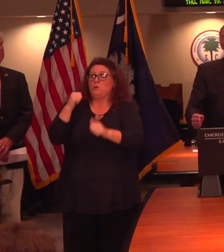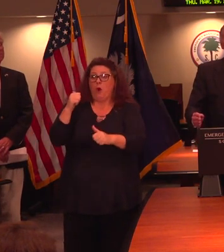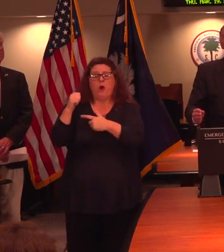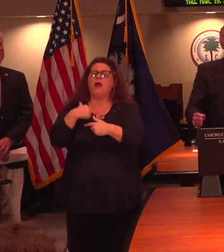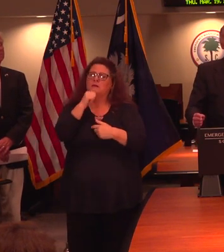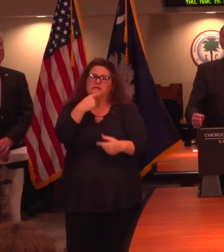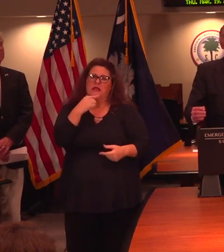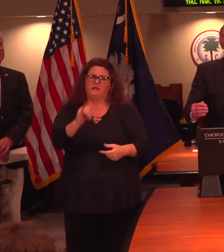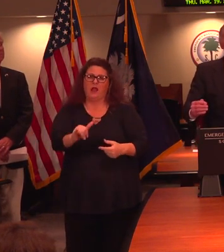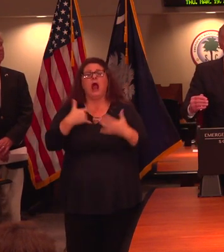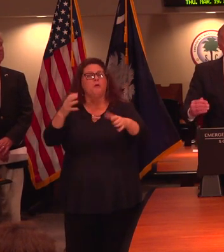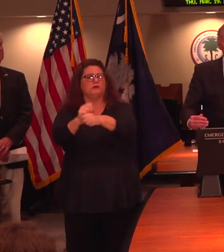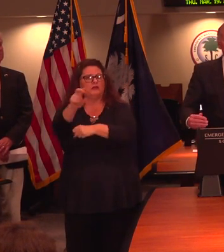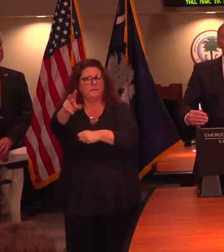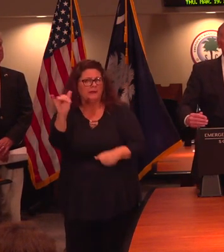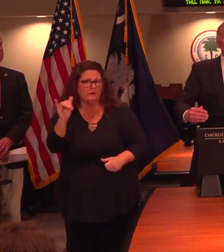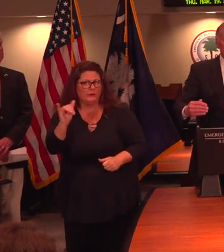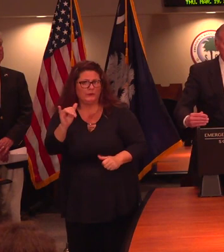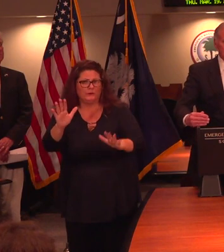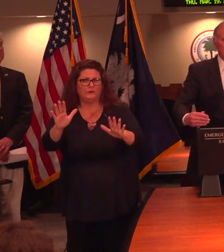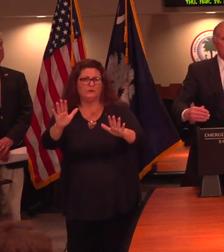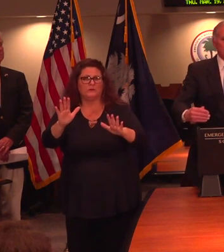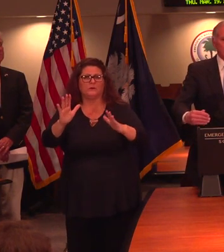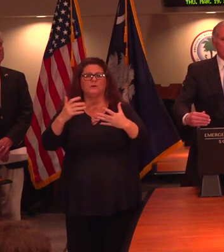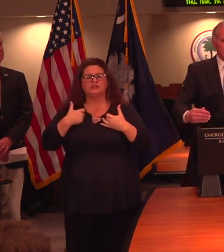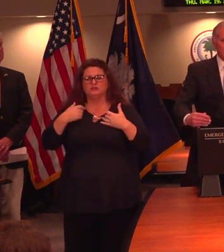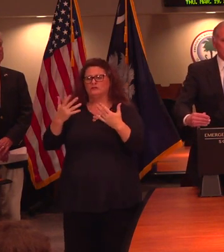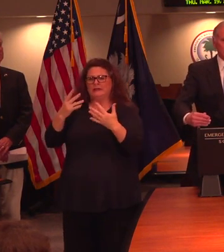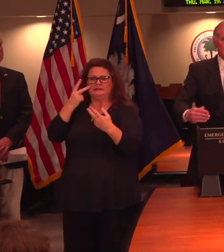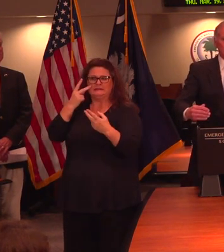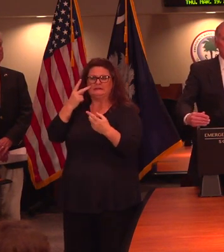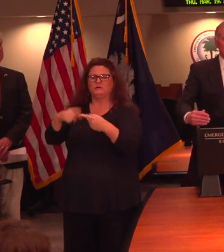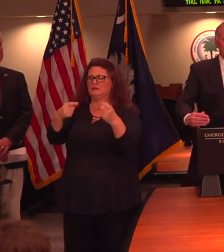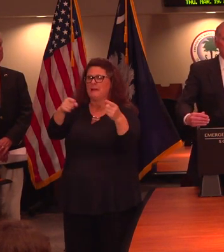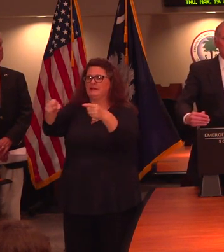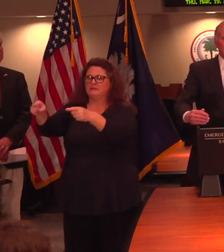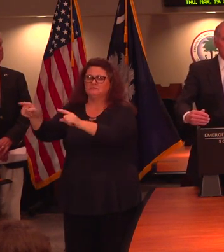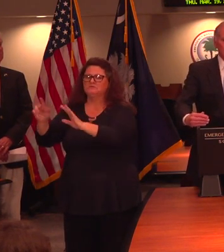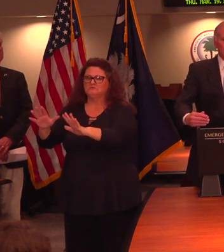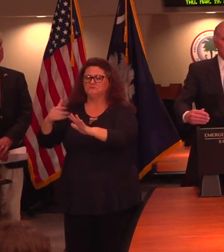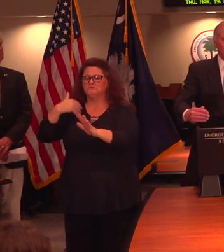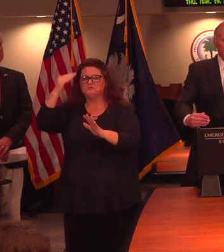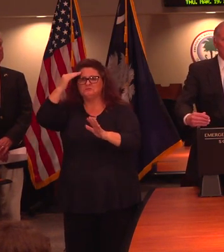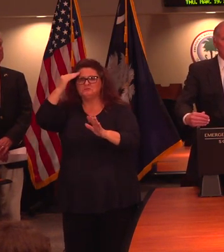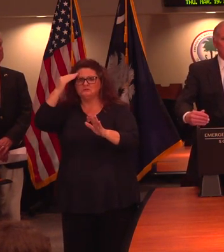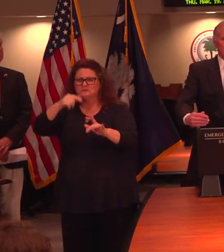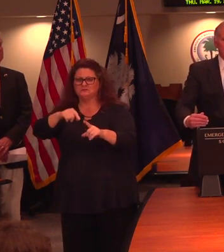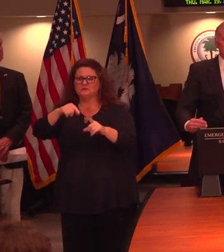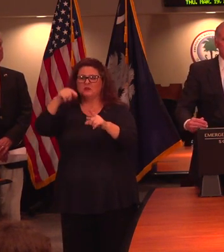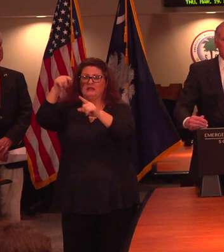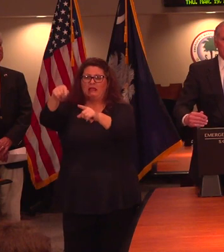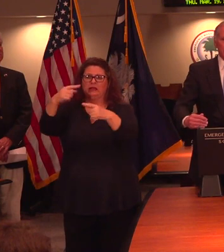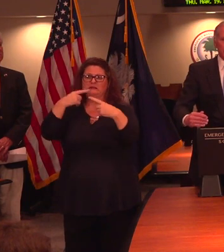too far too soon, but we are intent on staying ahead of this virus. So anything that we know will work